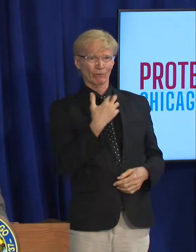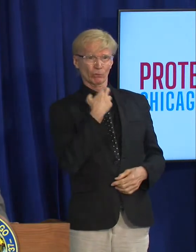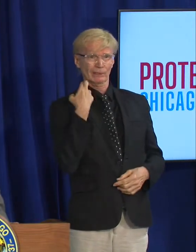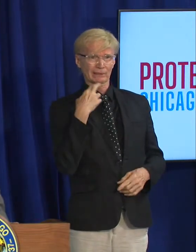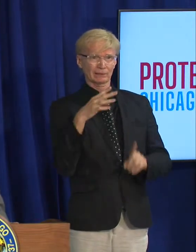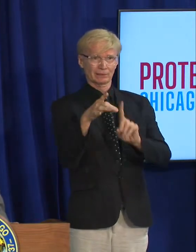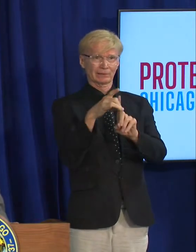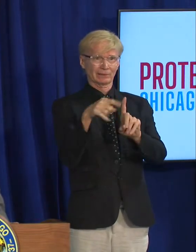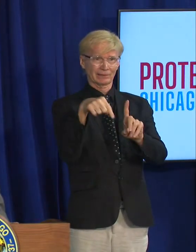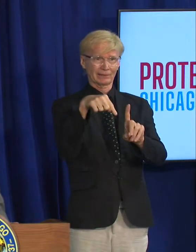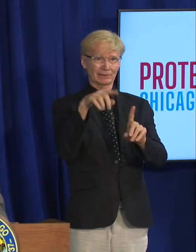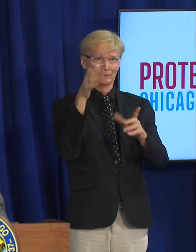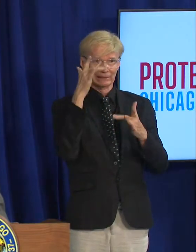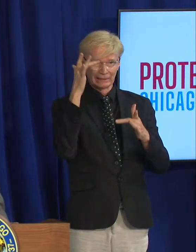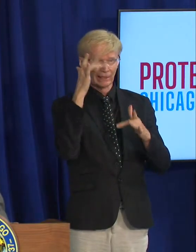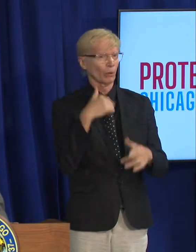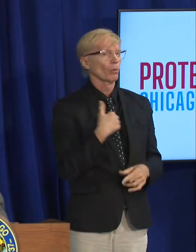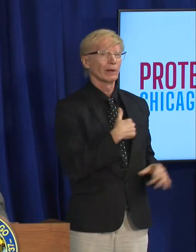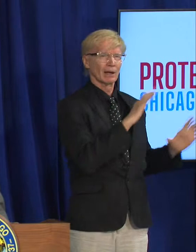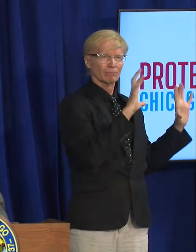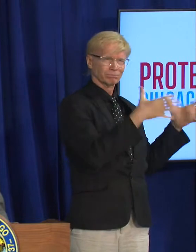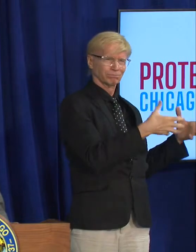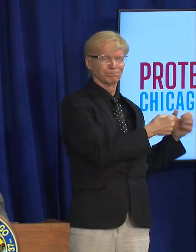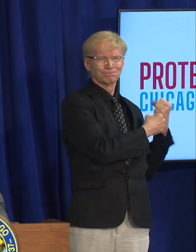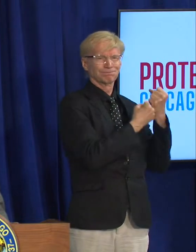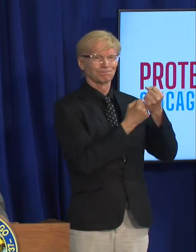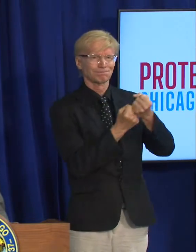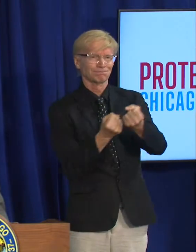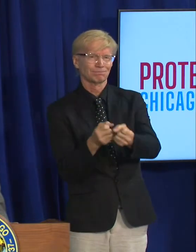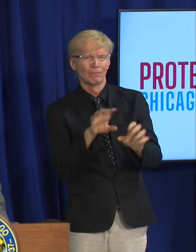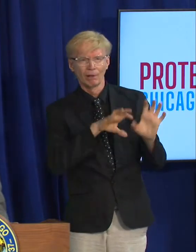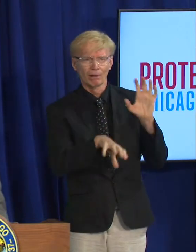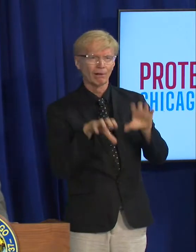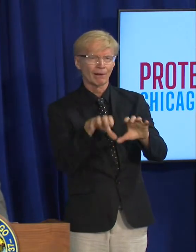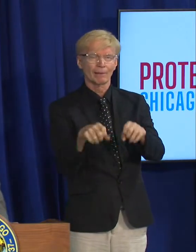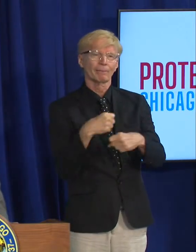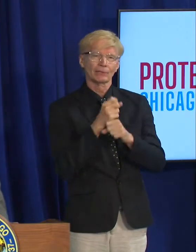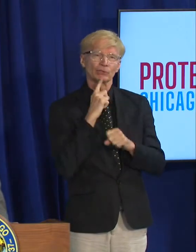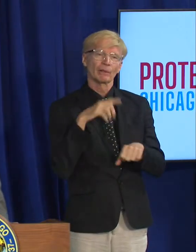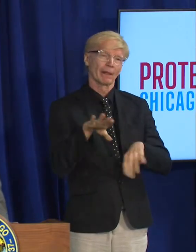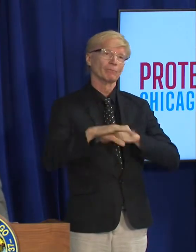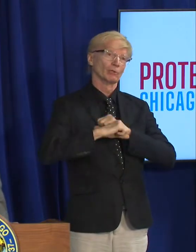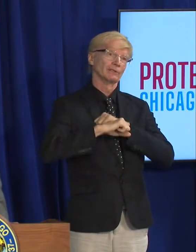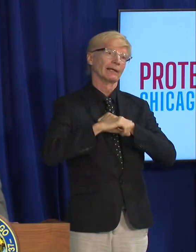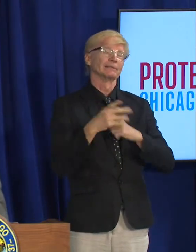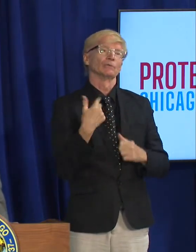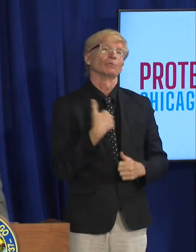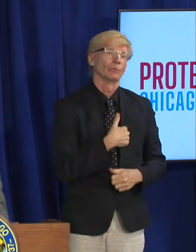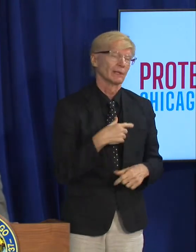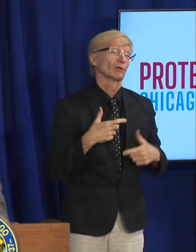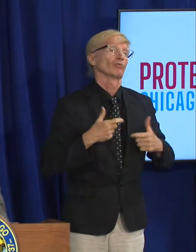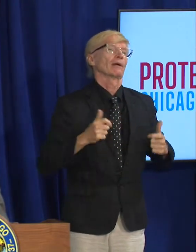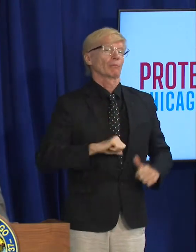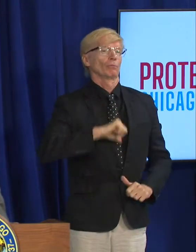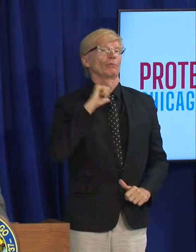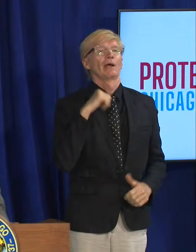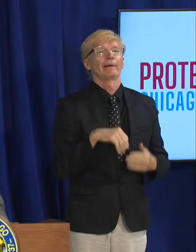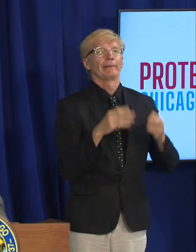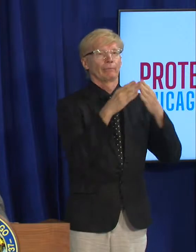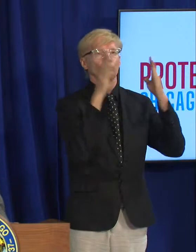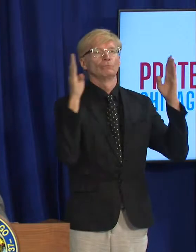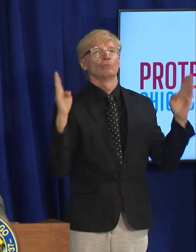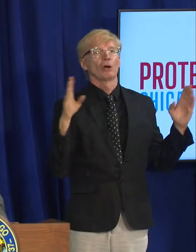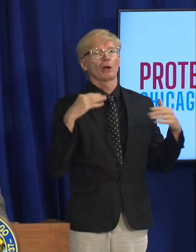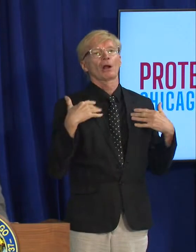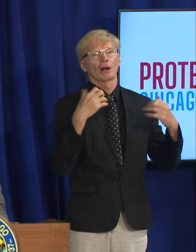we will work together to make sure they are protected we take great pride in working as a broad healthcare